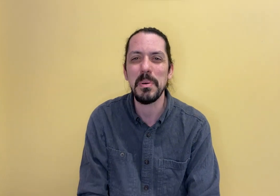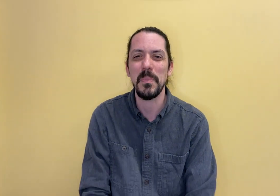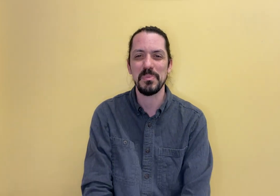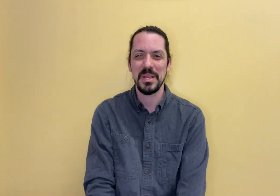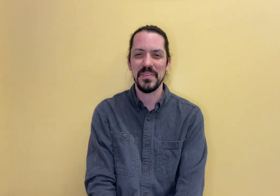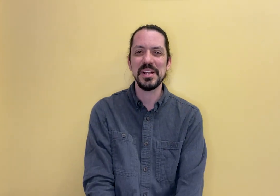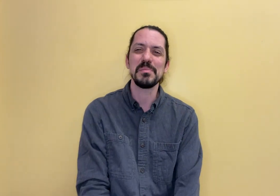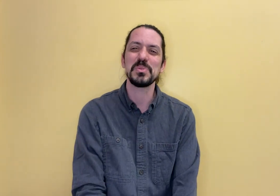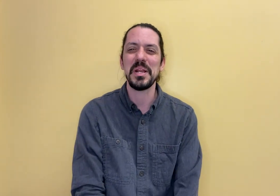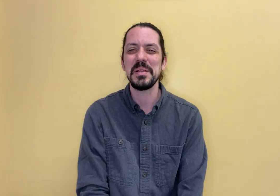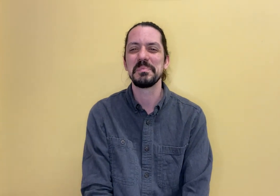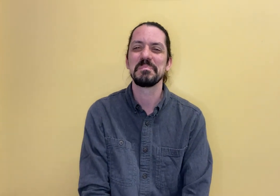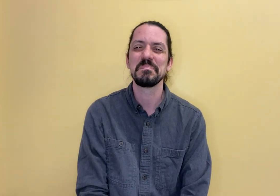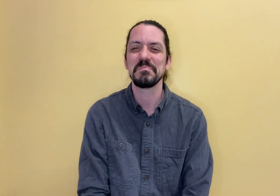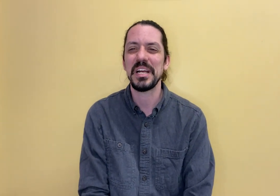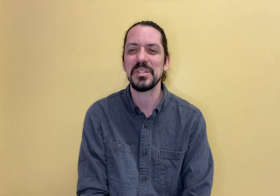up with me. it comes. Ready? My turn.